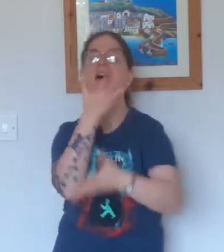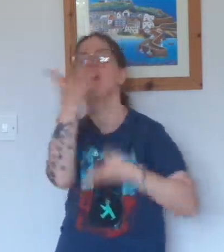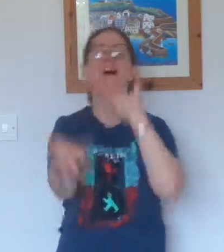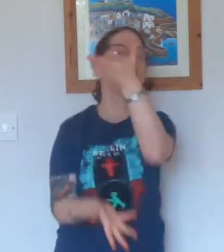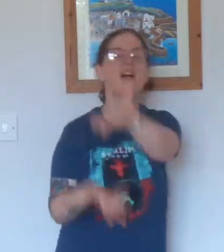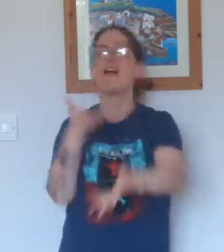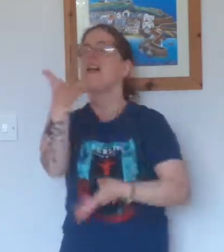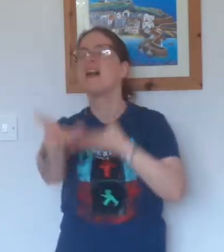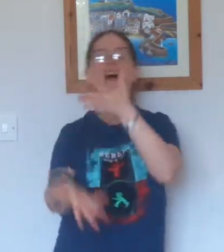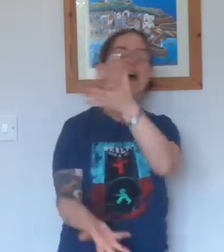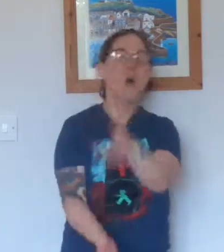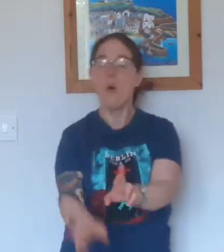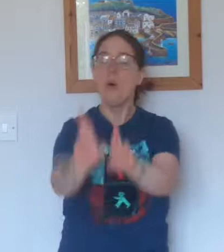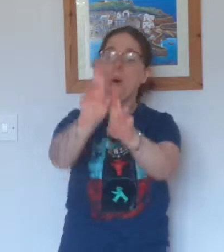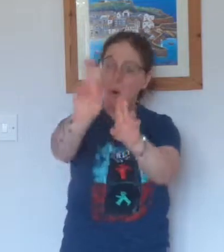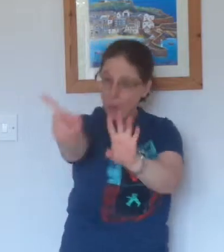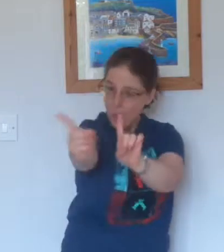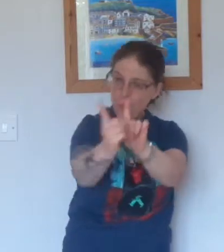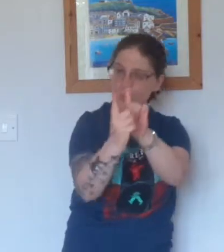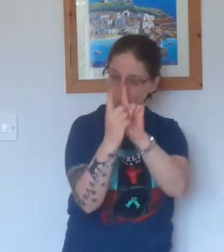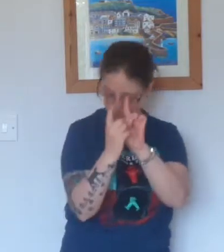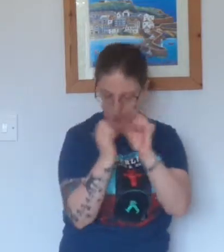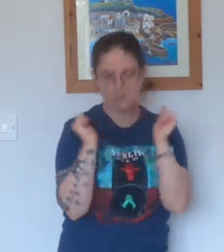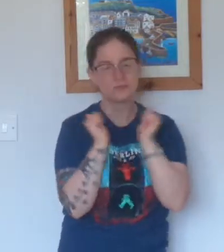back to me